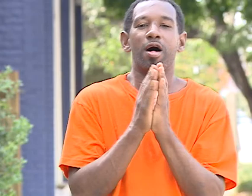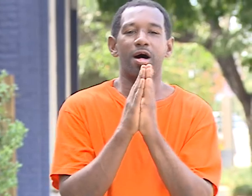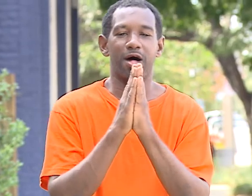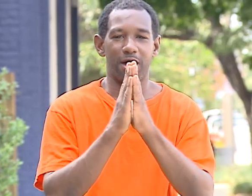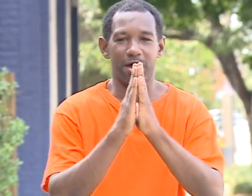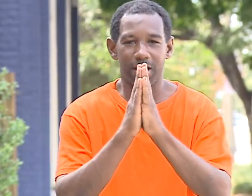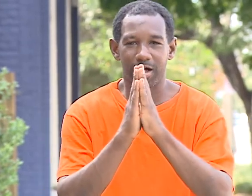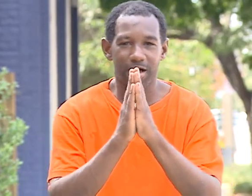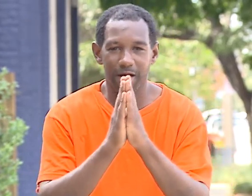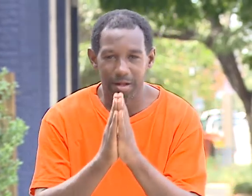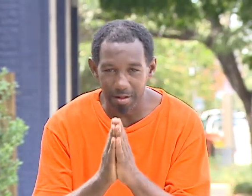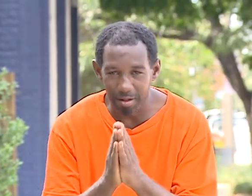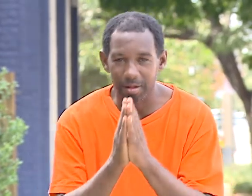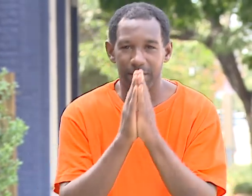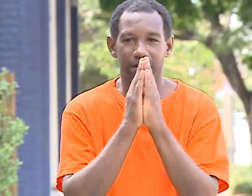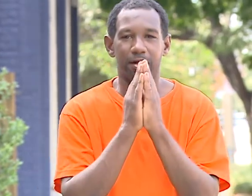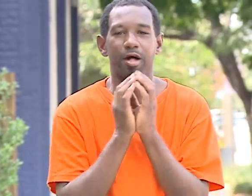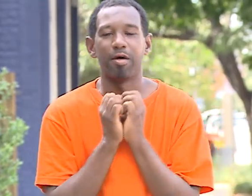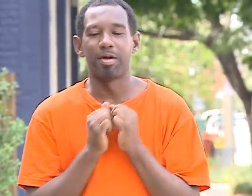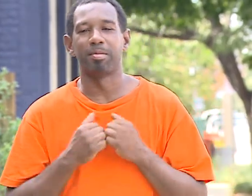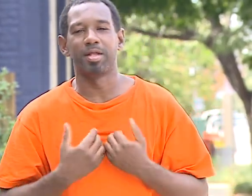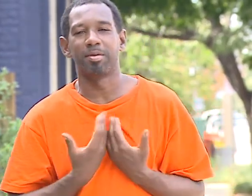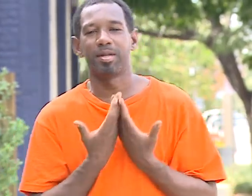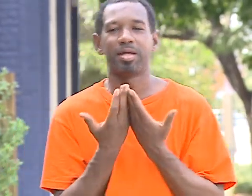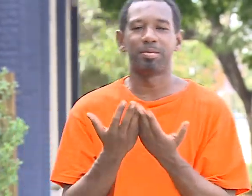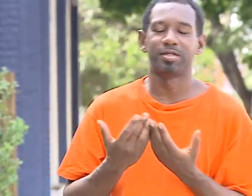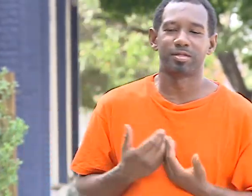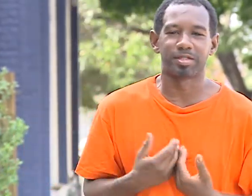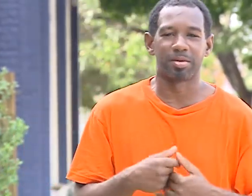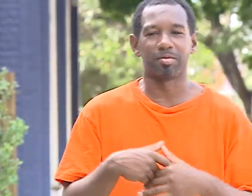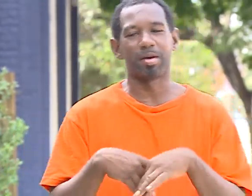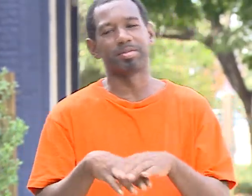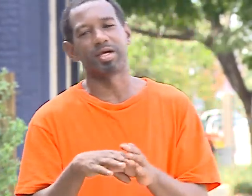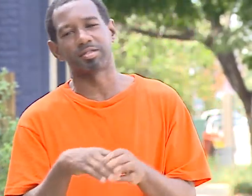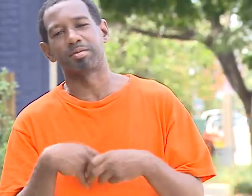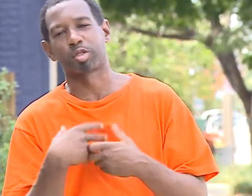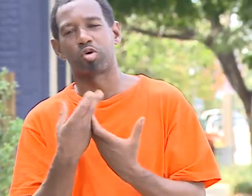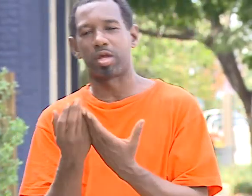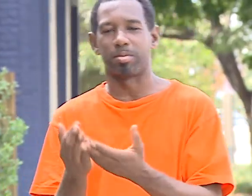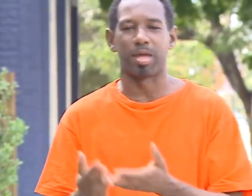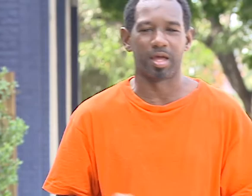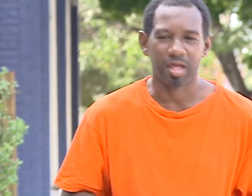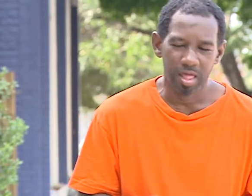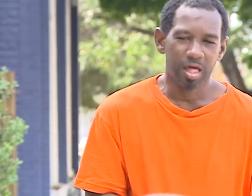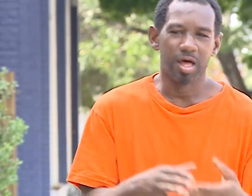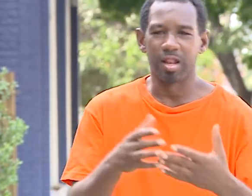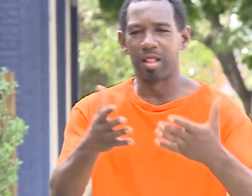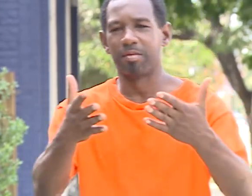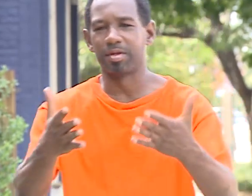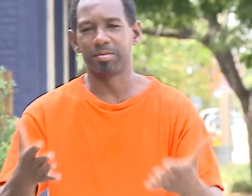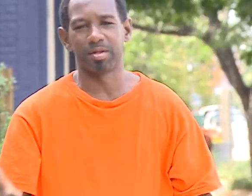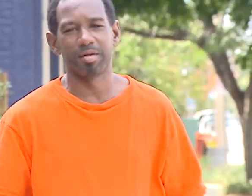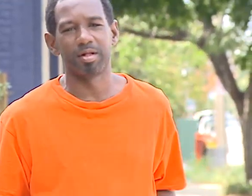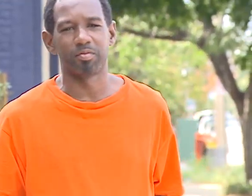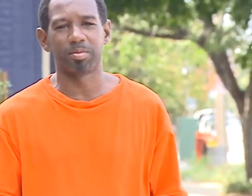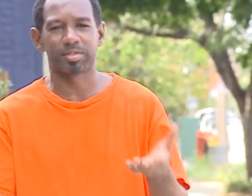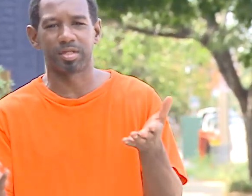In a second. Alright, introduce yourself. Alright, my name is Jamie Robertson. I'm the Kool-Aid man. And I'm representing